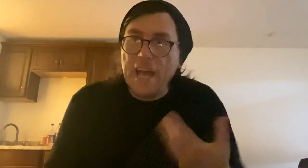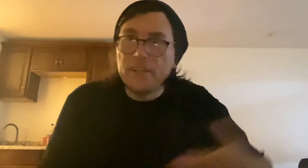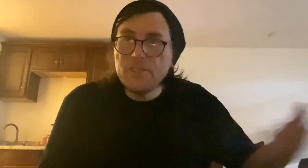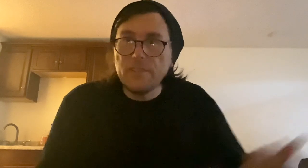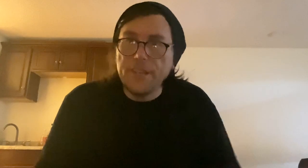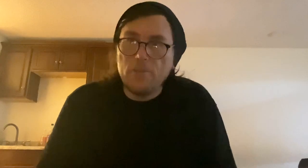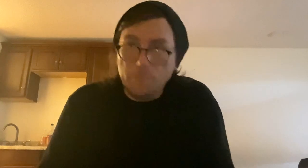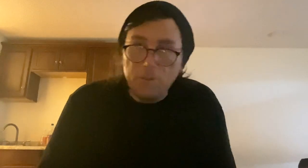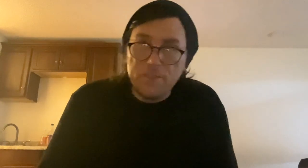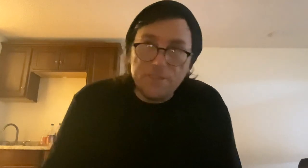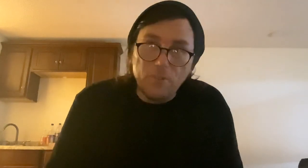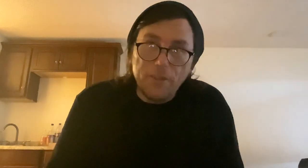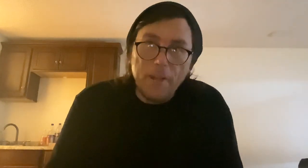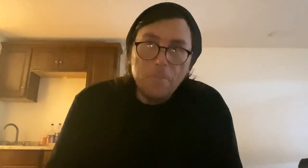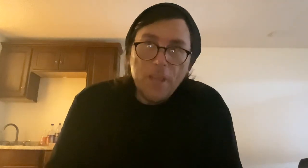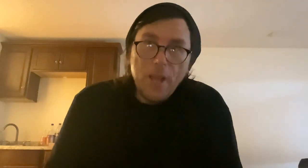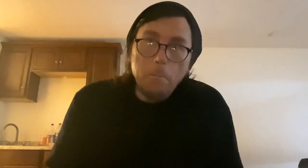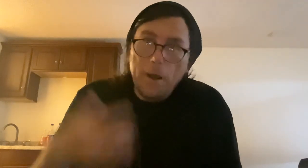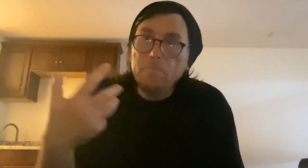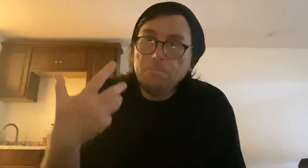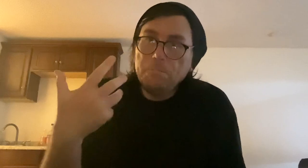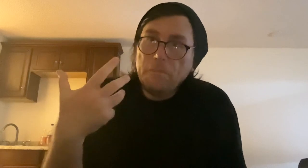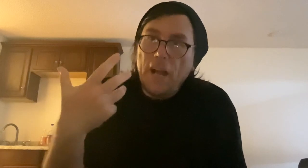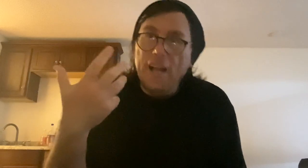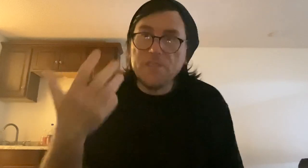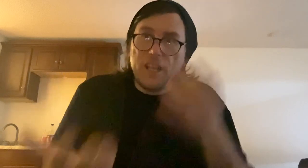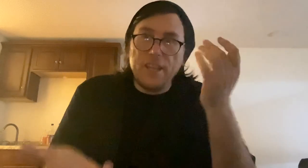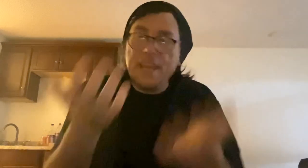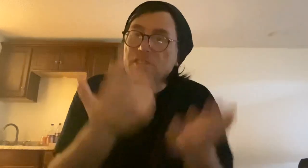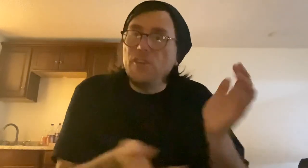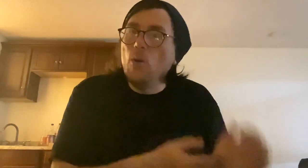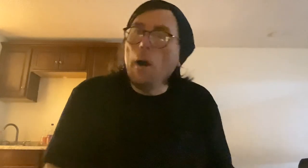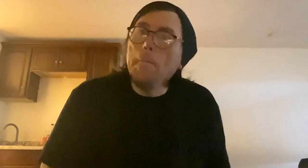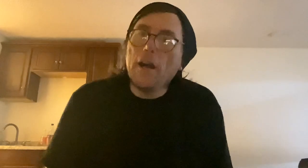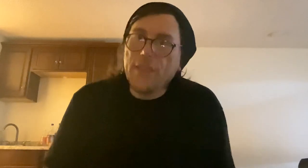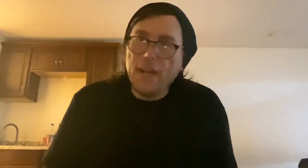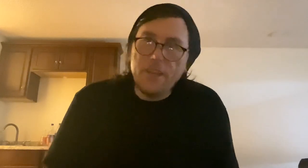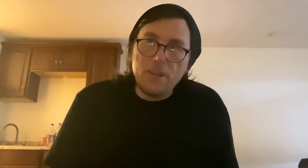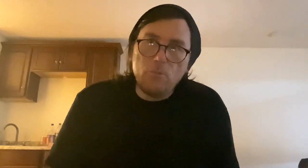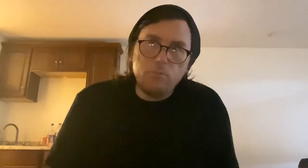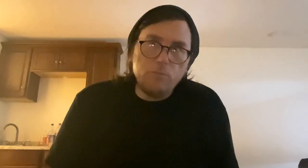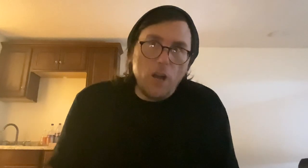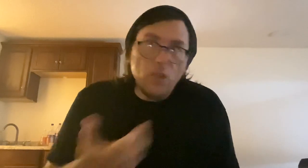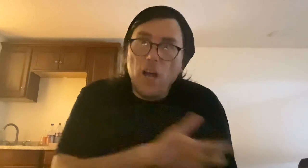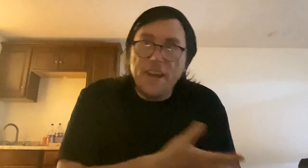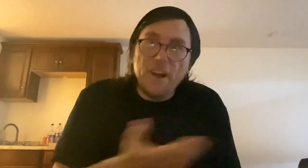tax. They are supposed to deal with it. But I've seen yes and no about that, you know, online on